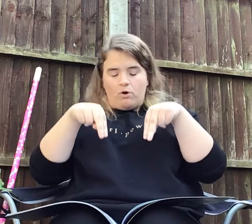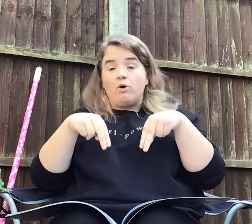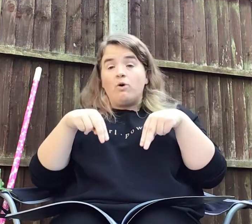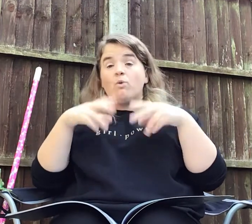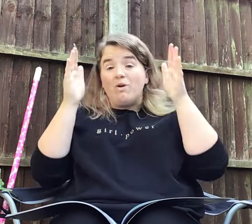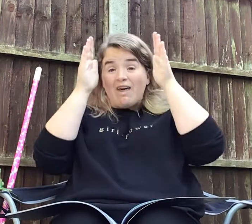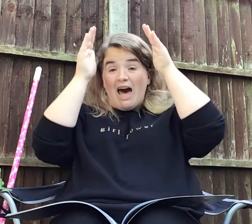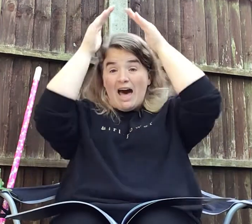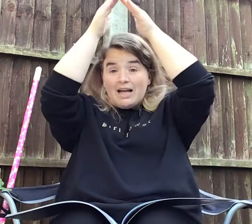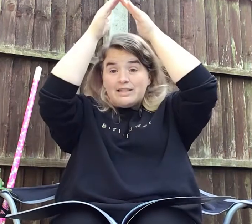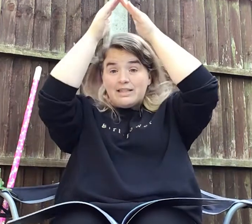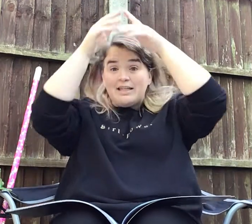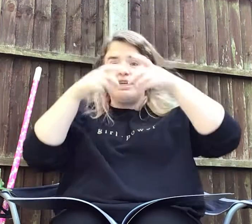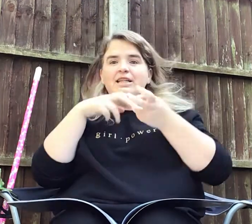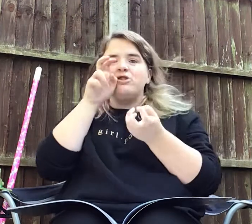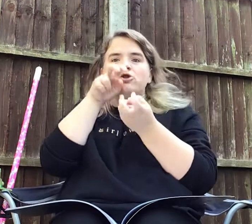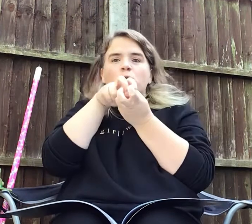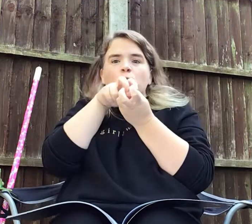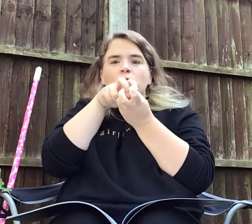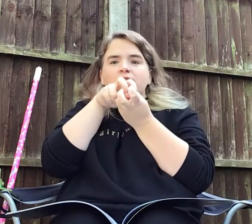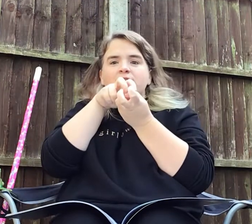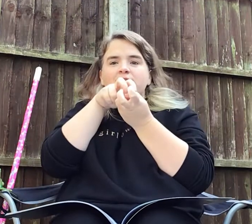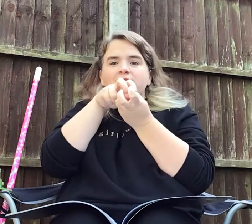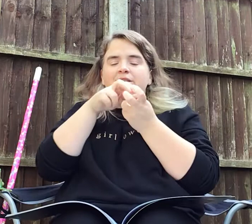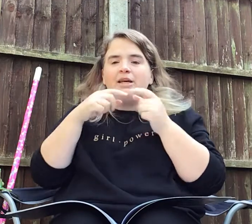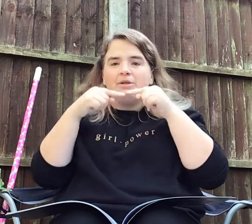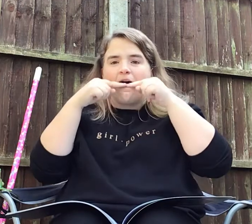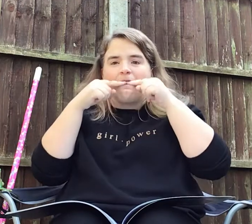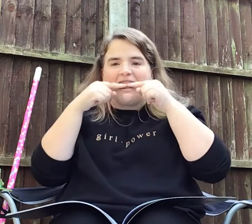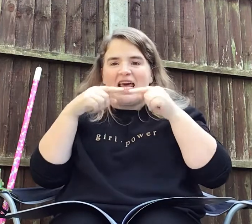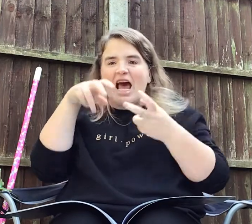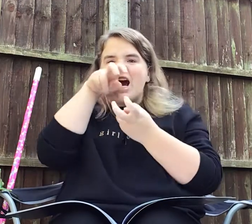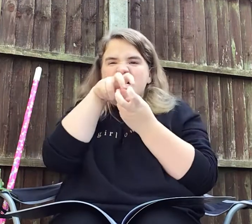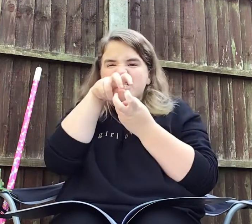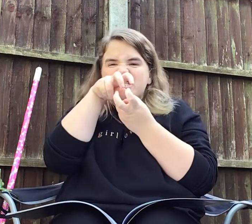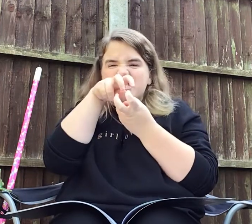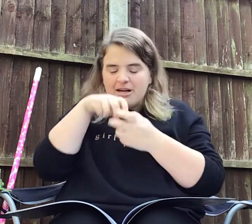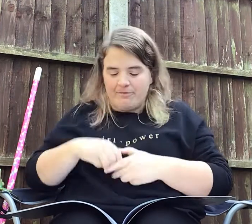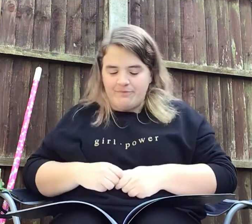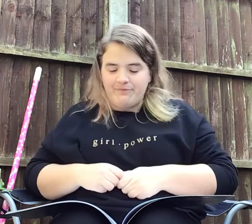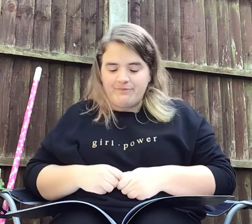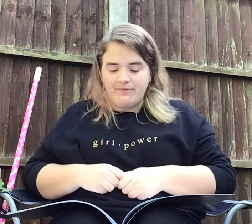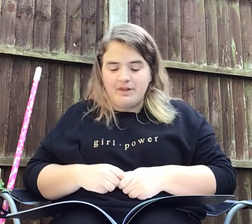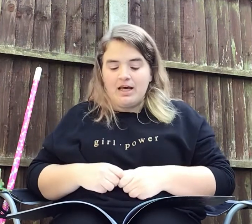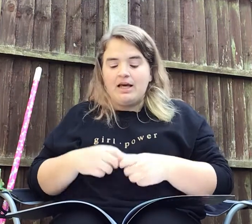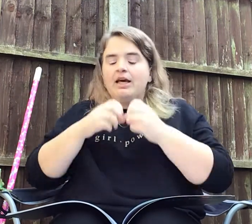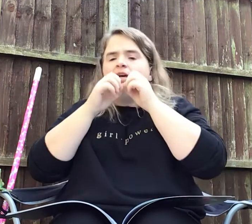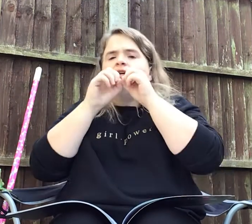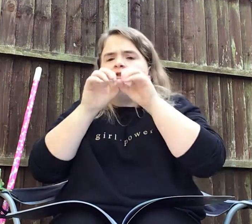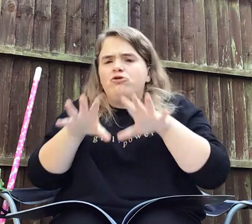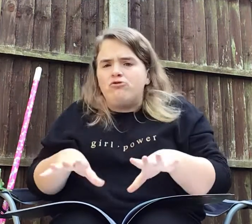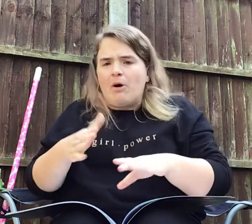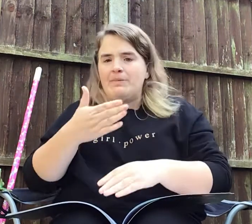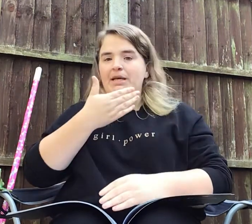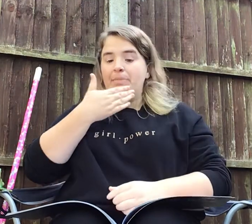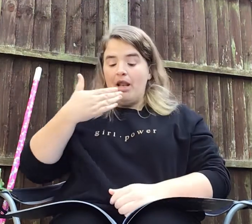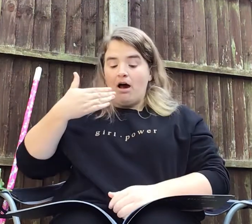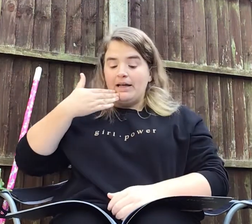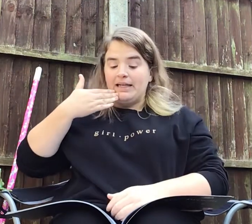with a hat in his jaws. He was holding it. He dropped it politely